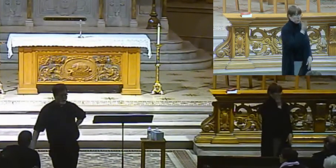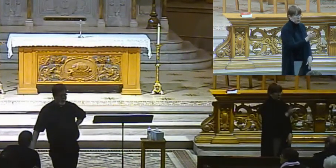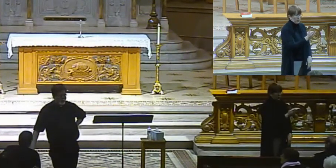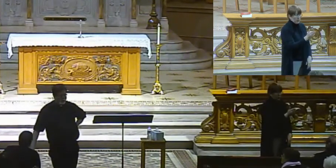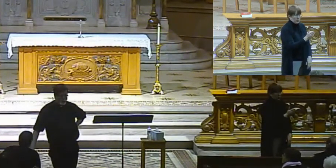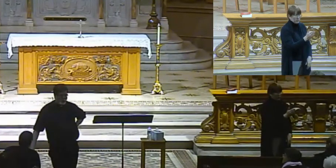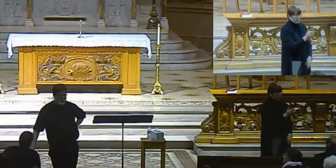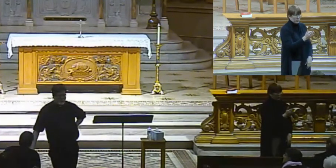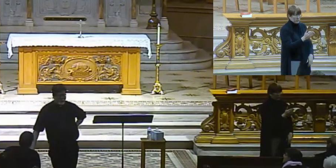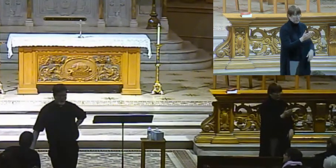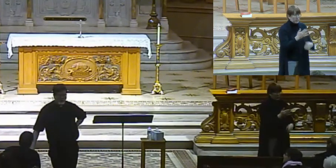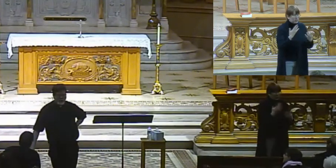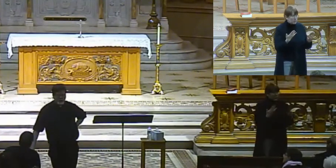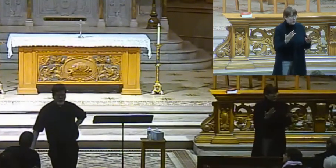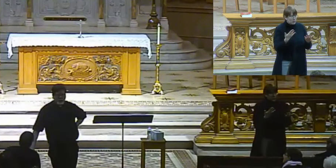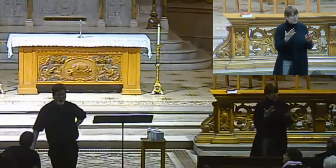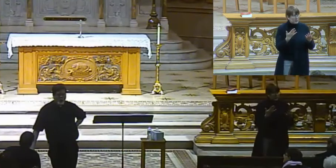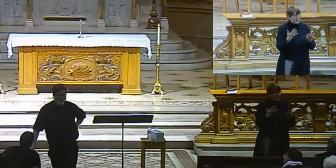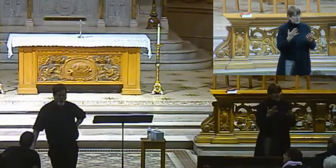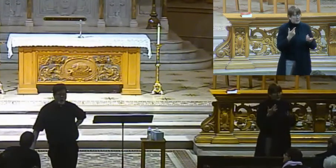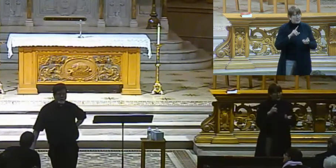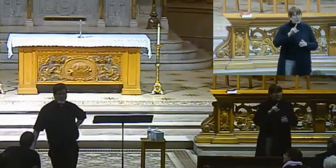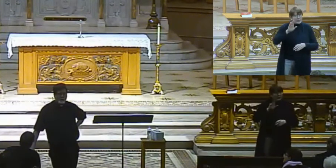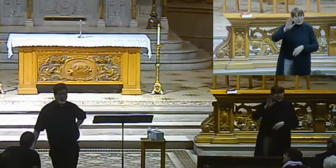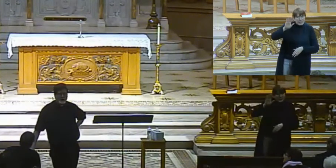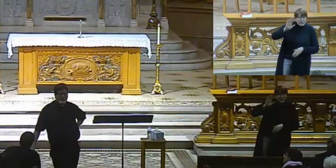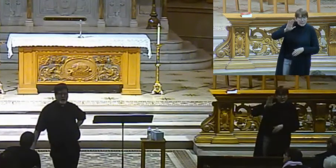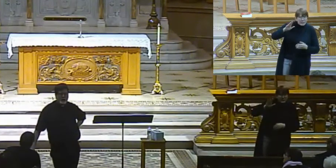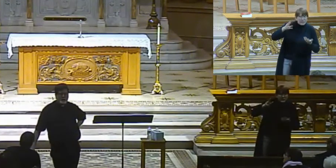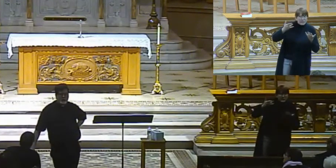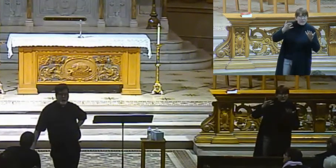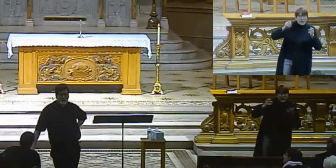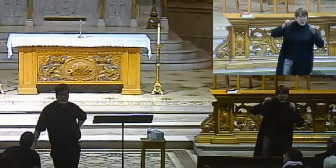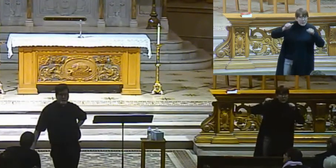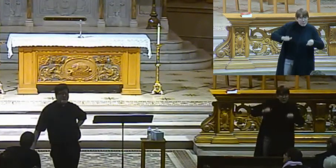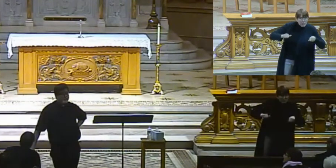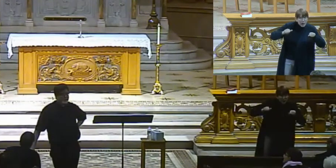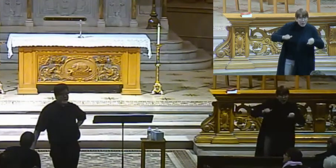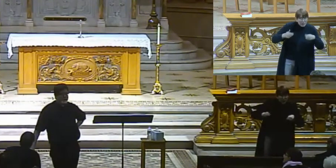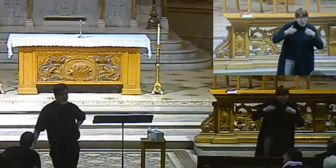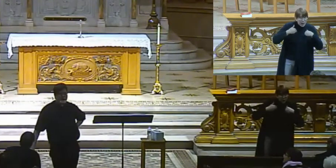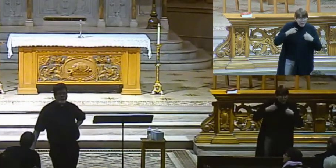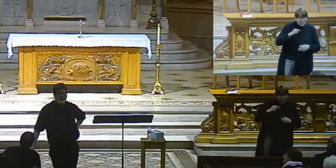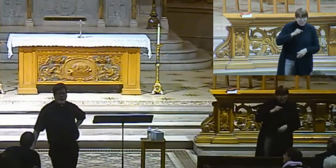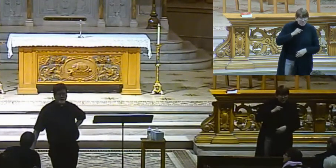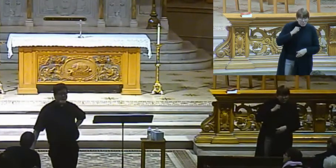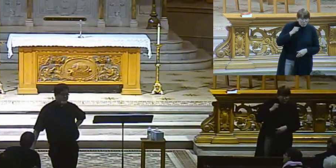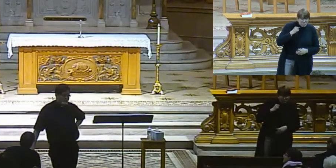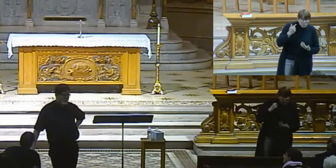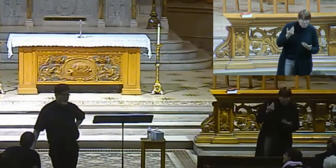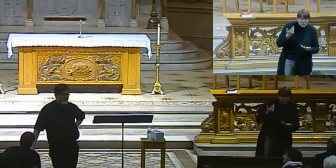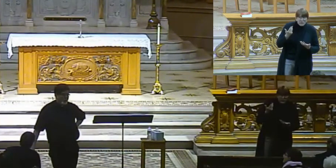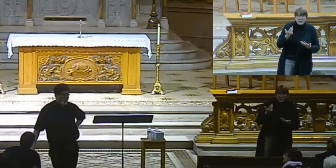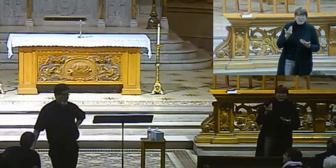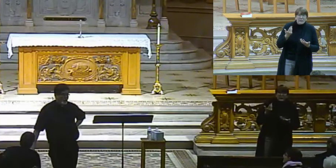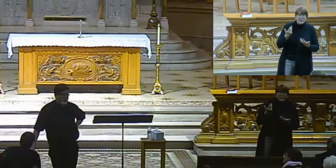the questions that they were raising down there was about priests and about even